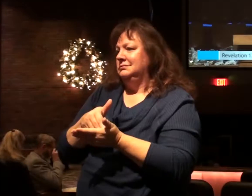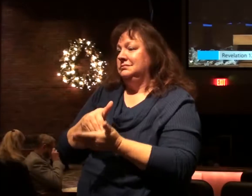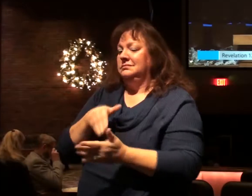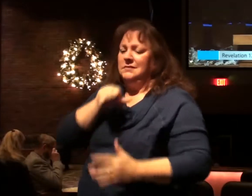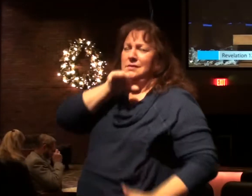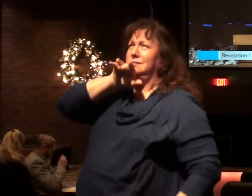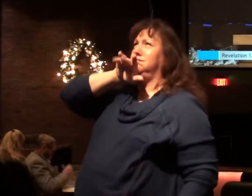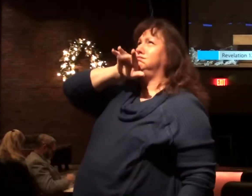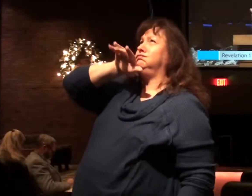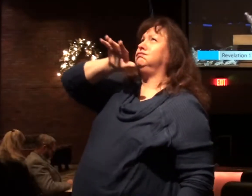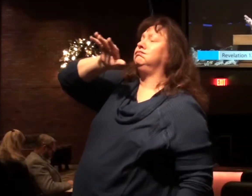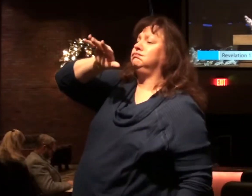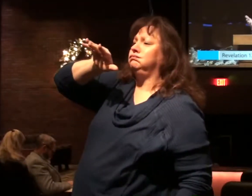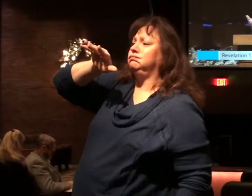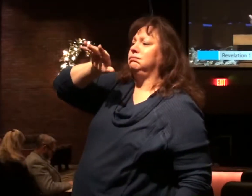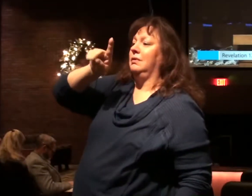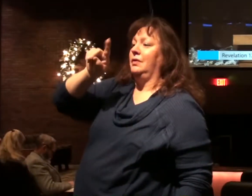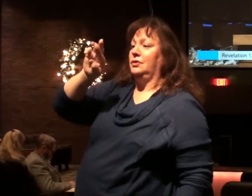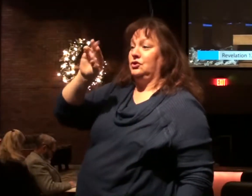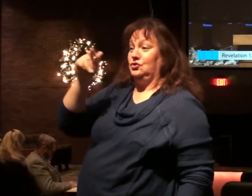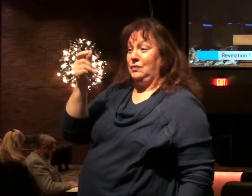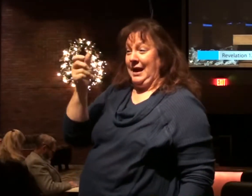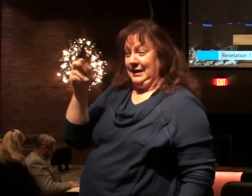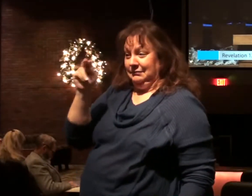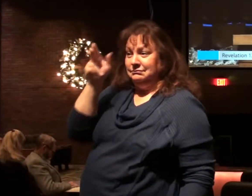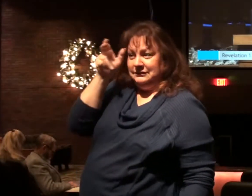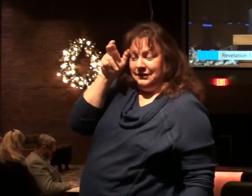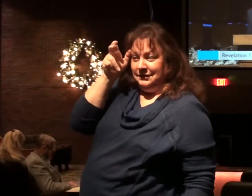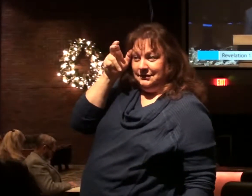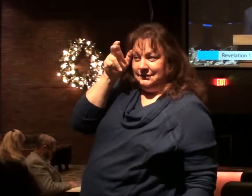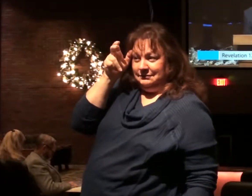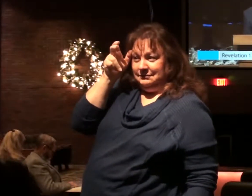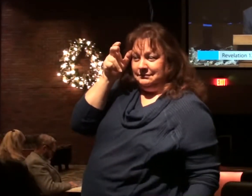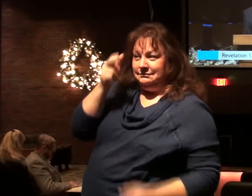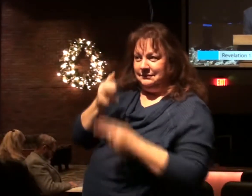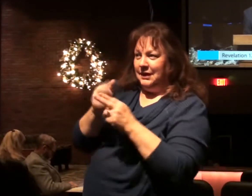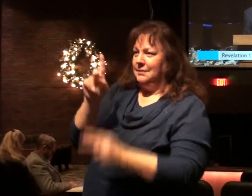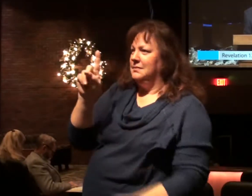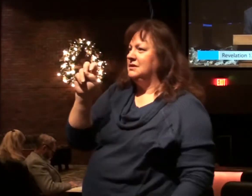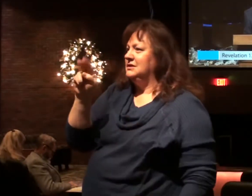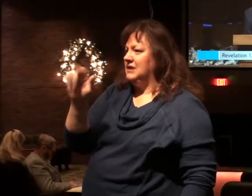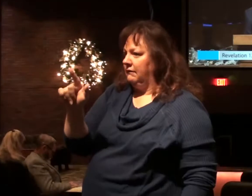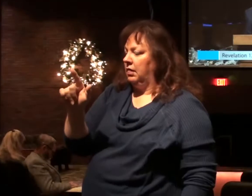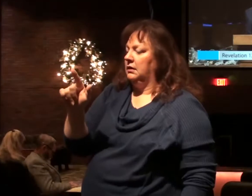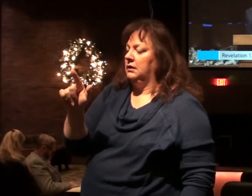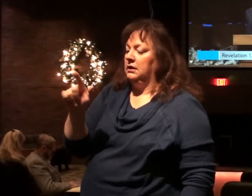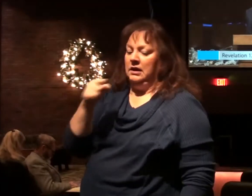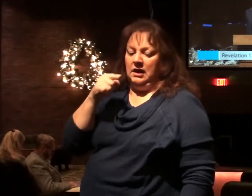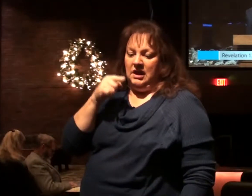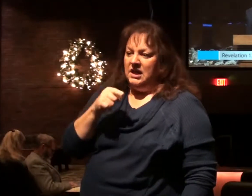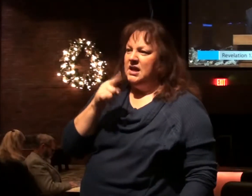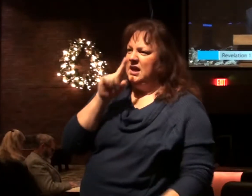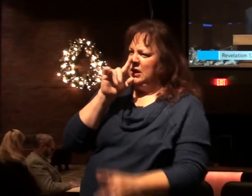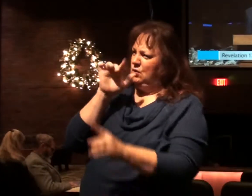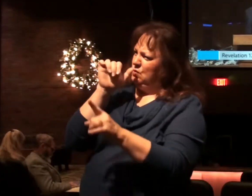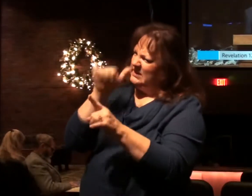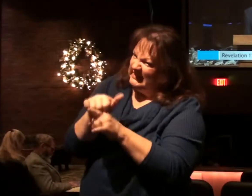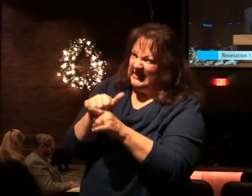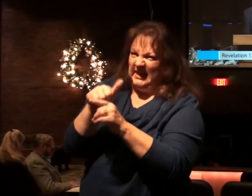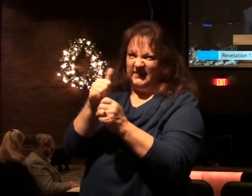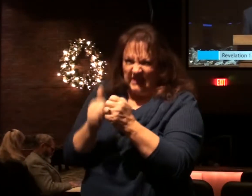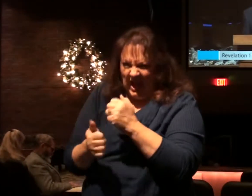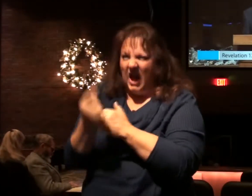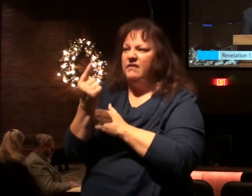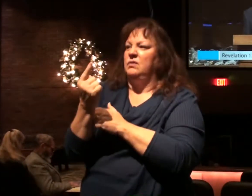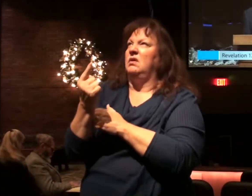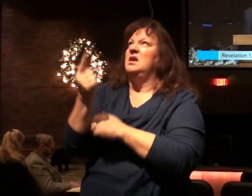dragon, if don't understand who we're talking about, is also called the devil. And Satan, the one who deceives the whole world, was